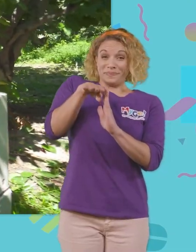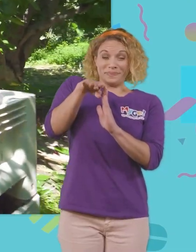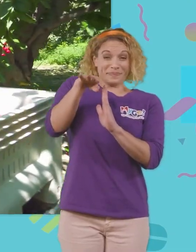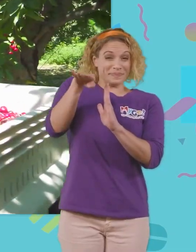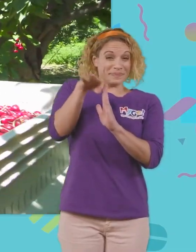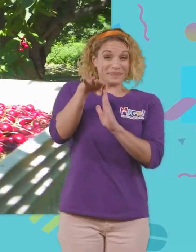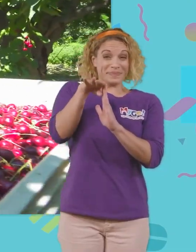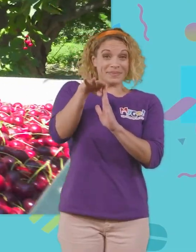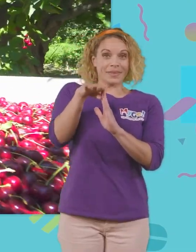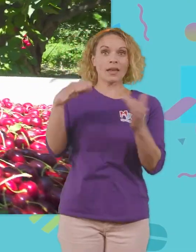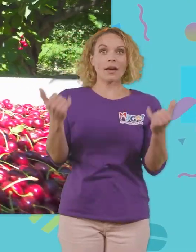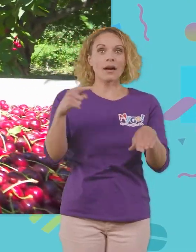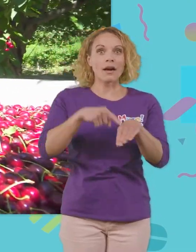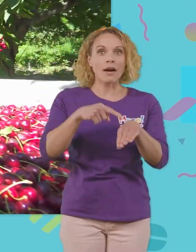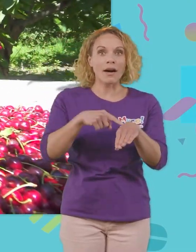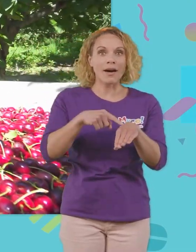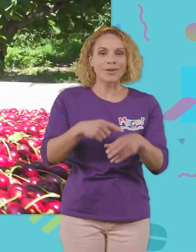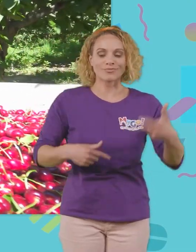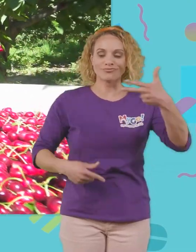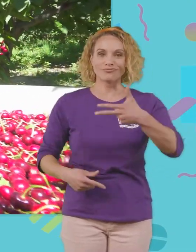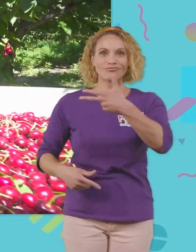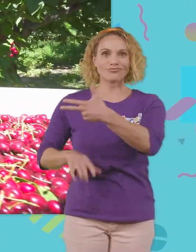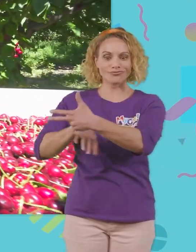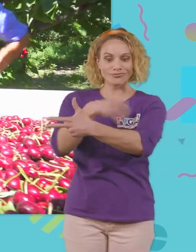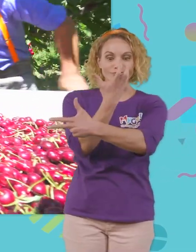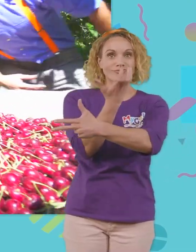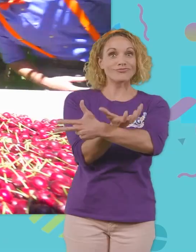-tippy top, now it's time for the tractor to load up the bins.